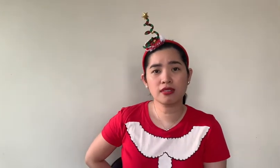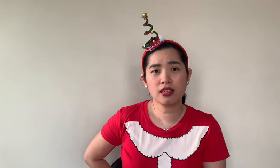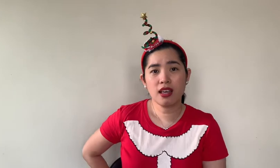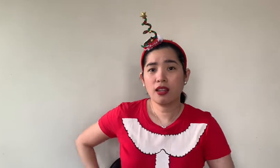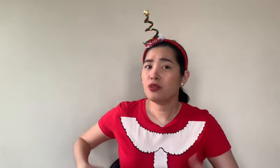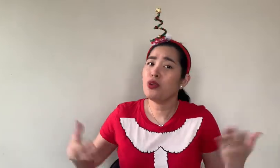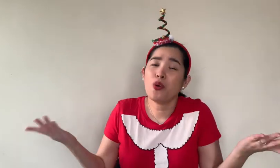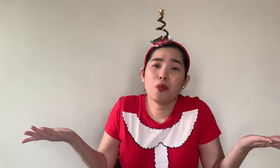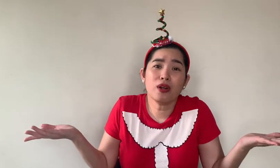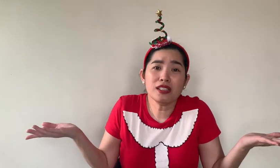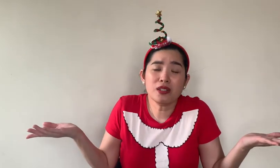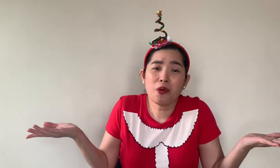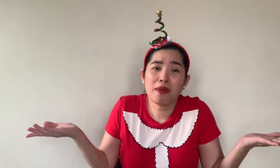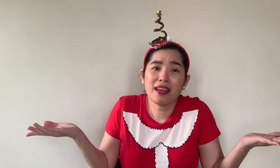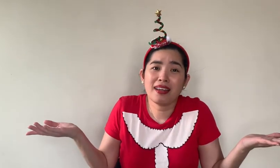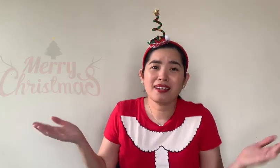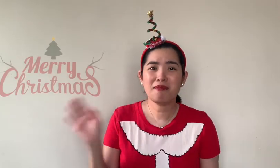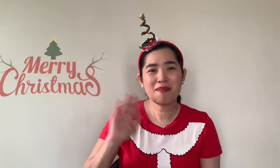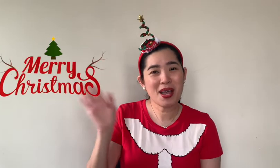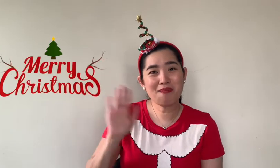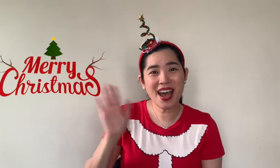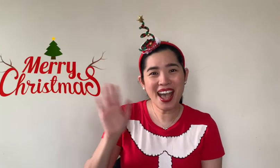No more snowman! Bye-bye!